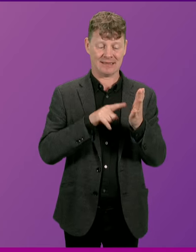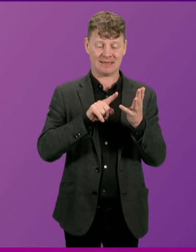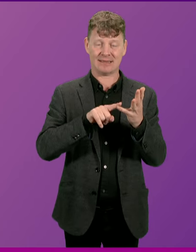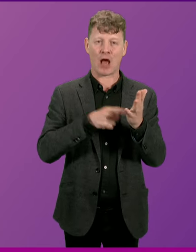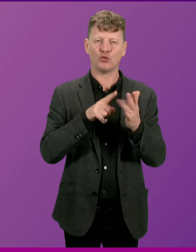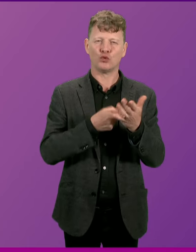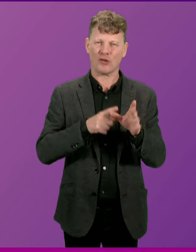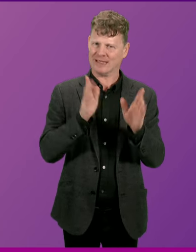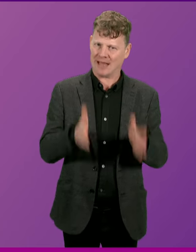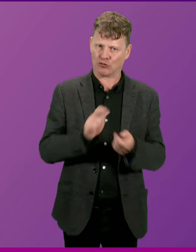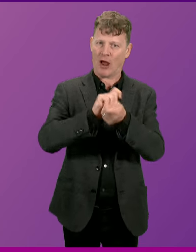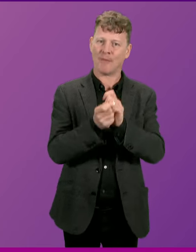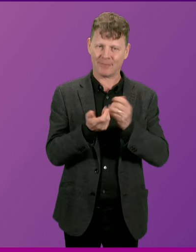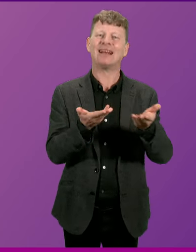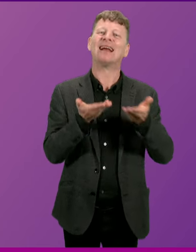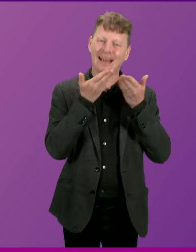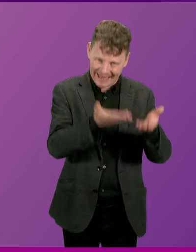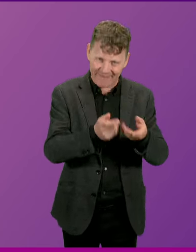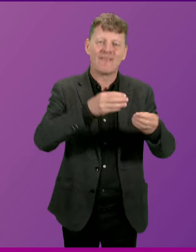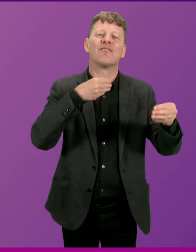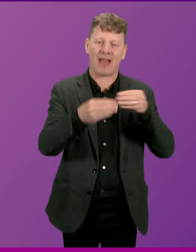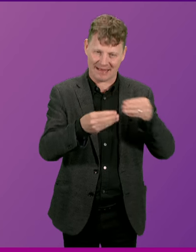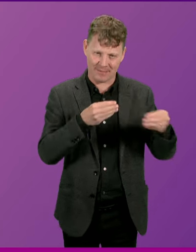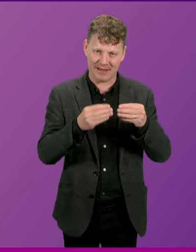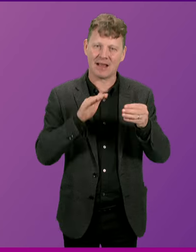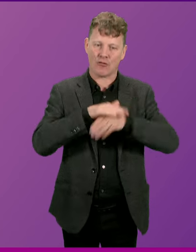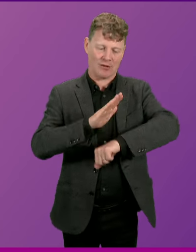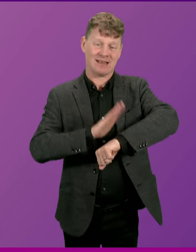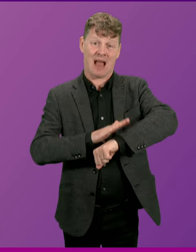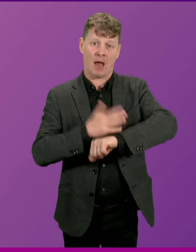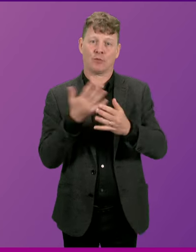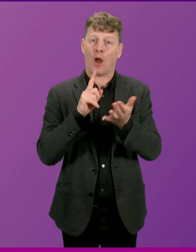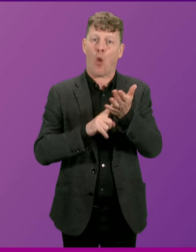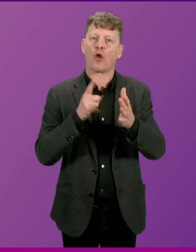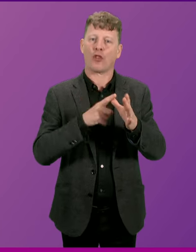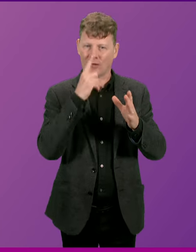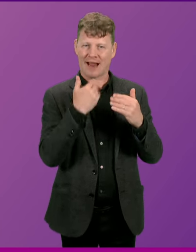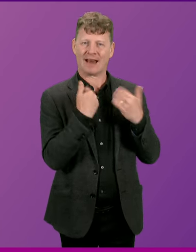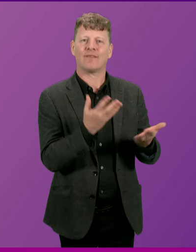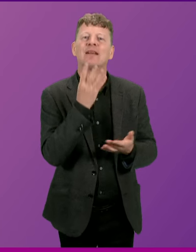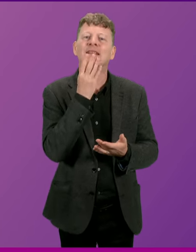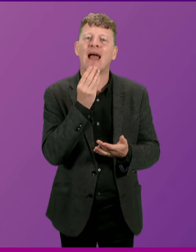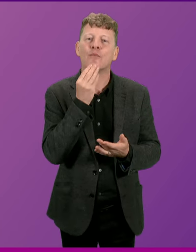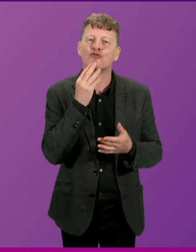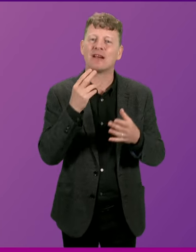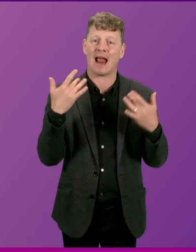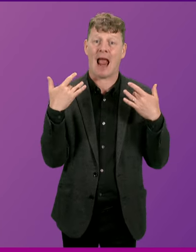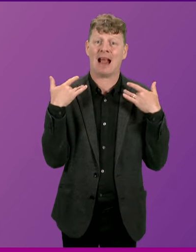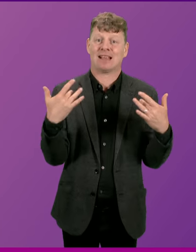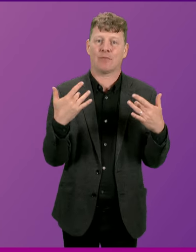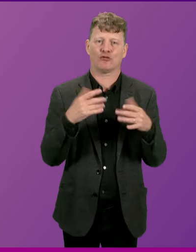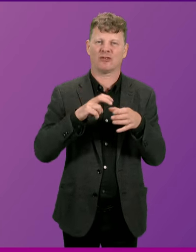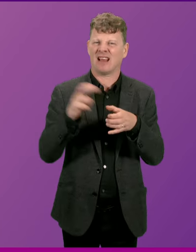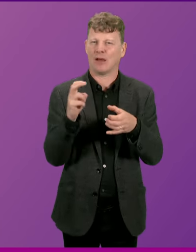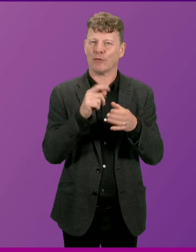provides additional flexibility around the periods that local authorities are able to administer temporary exemptions to the licences, which should hopefully